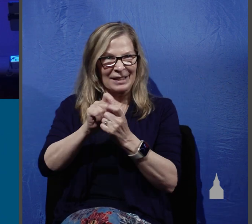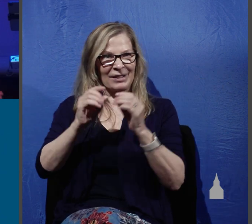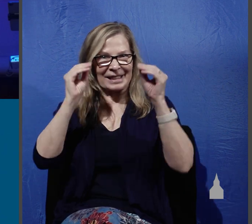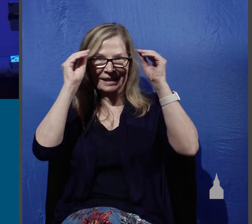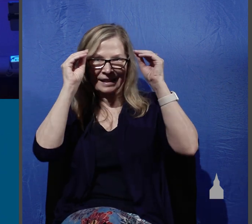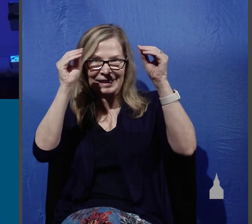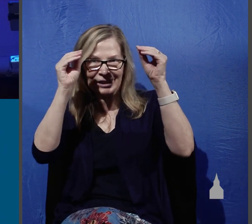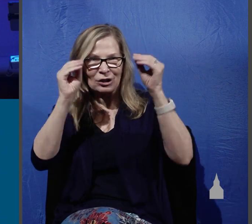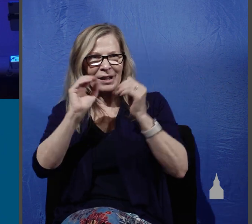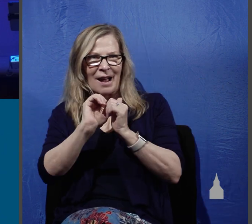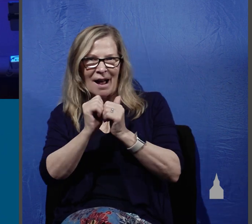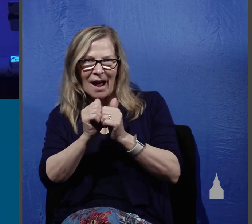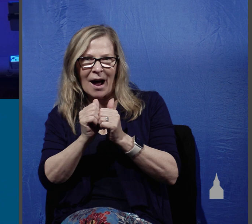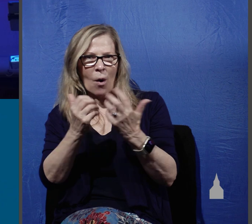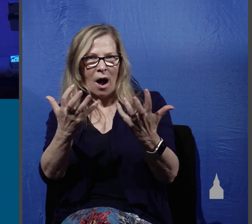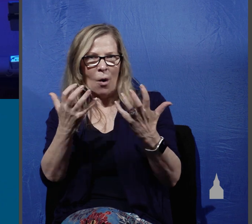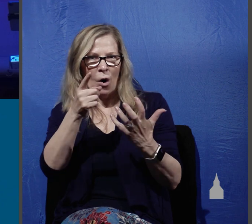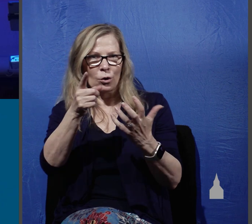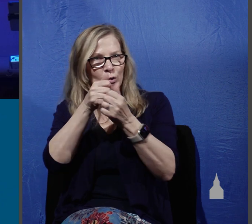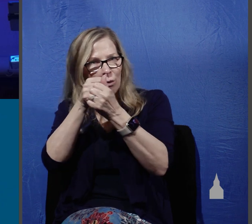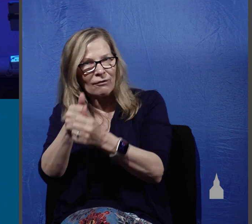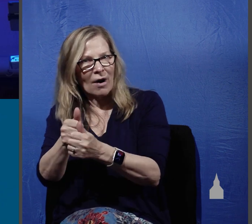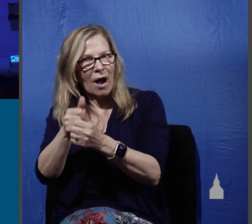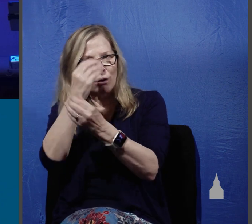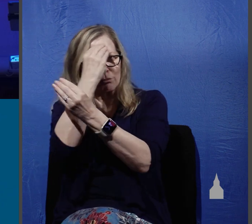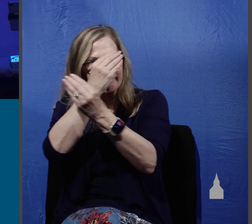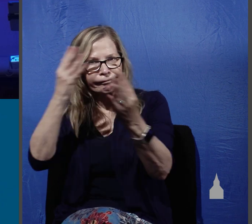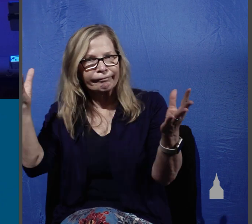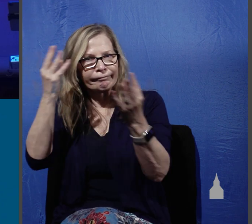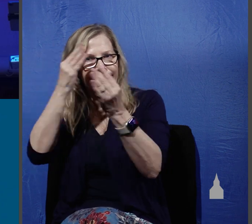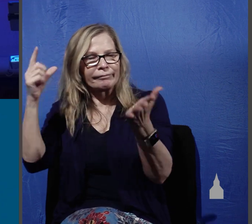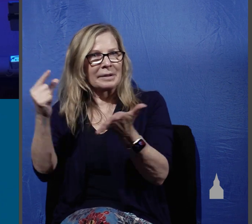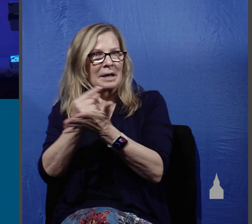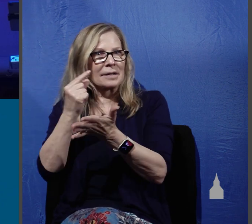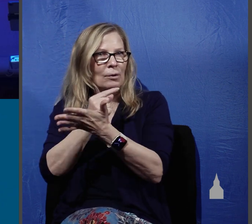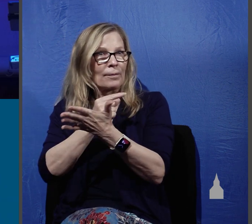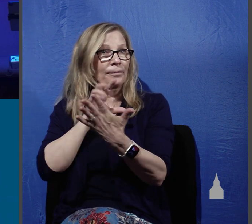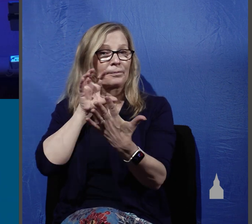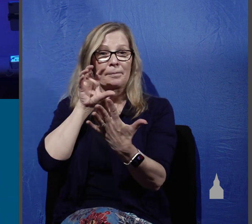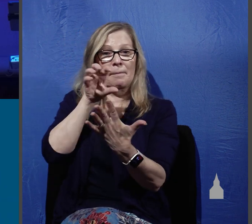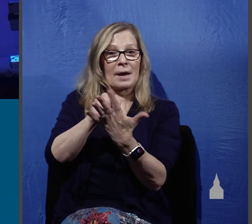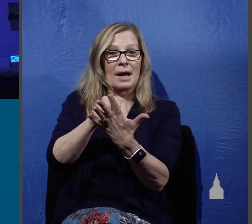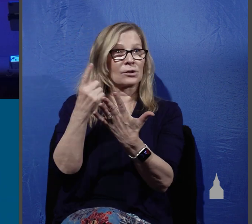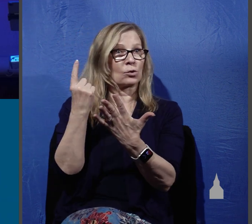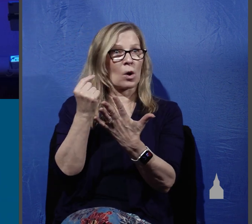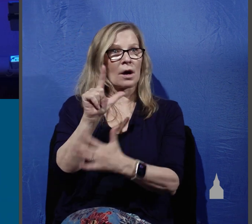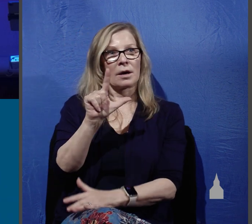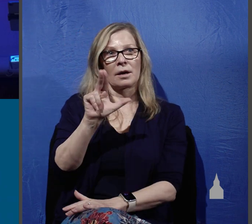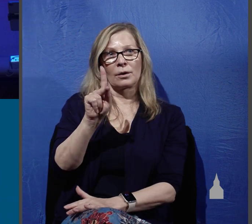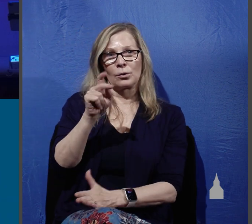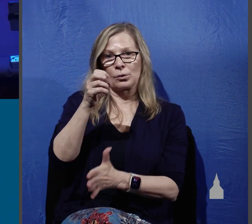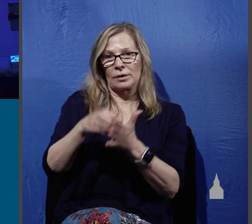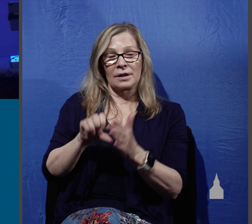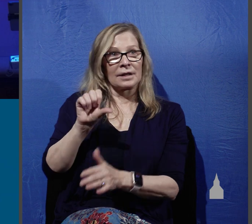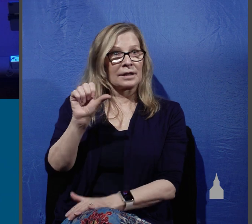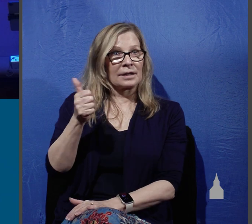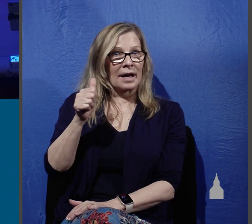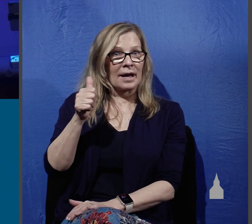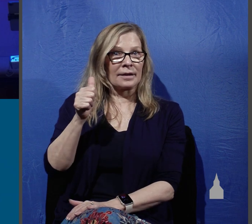to carry out his work of gospel proclamation. The passage I'm referring to is Luke chapter 10. We're now in a new chapter,